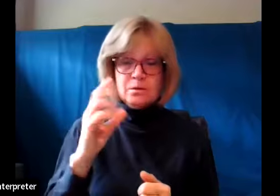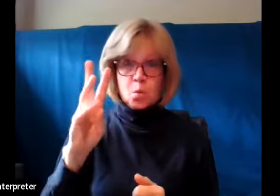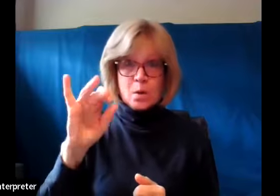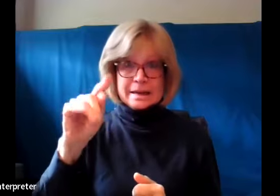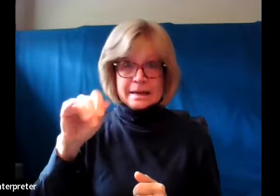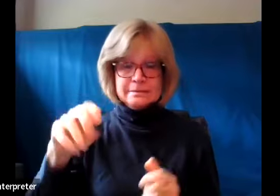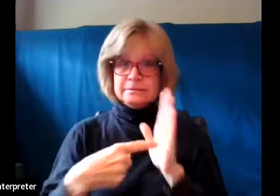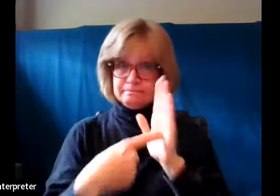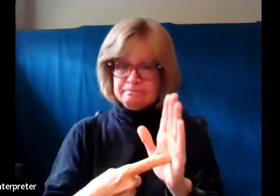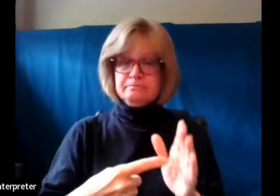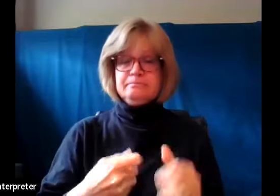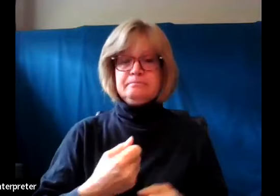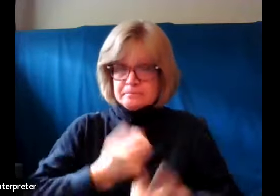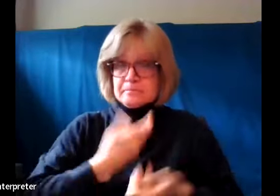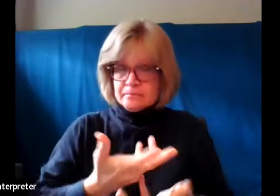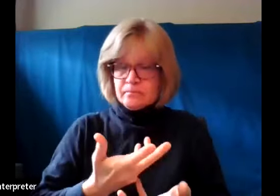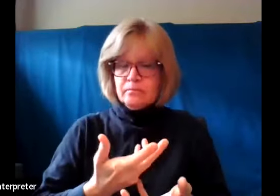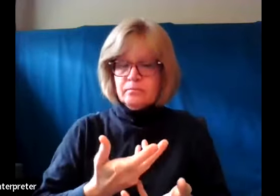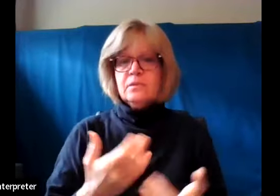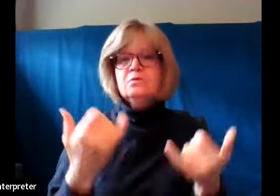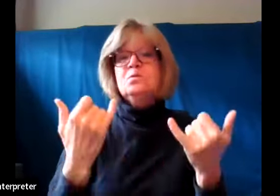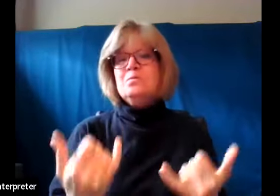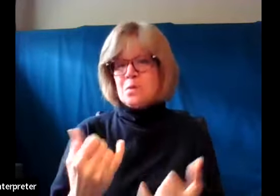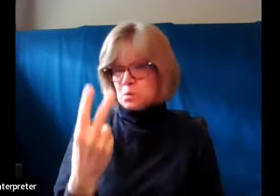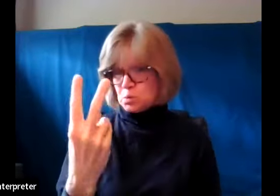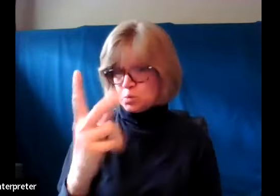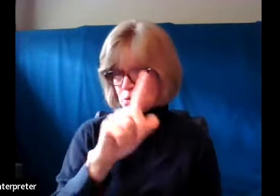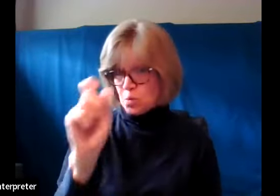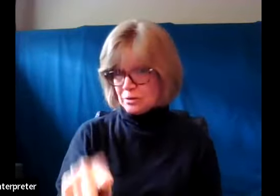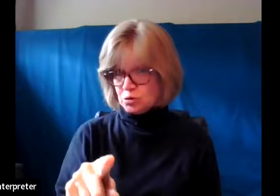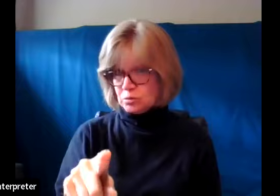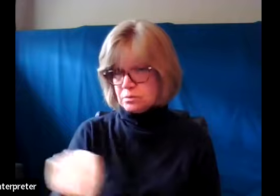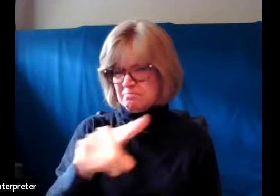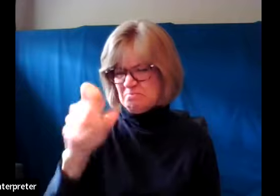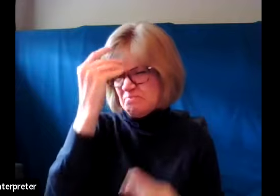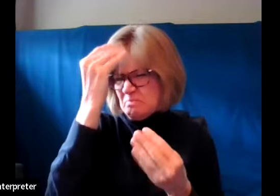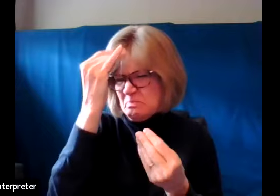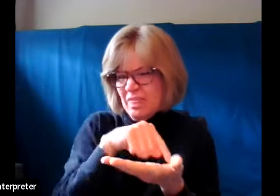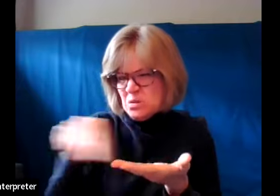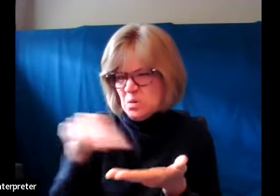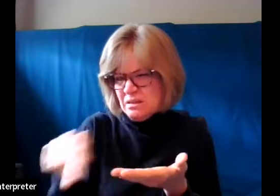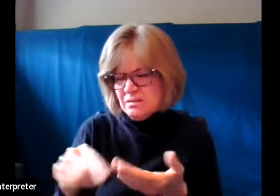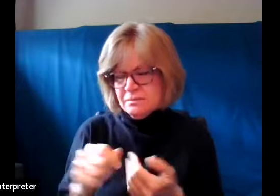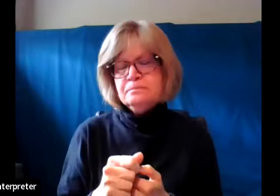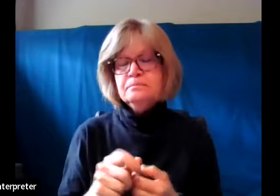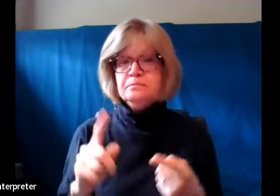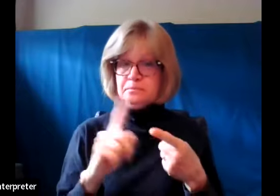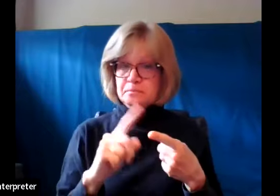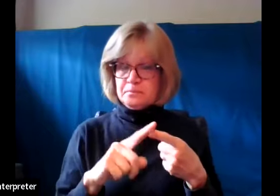And so today, I'm going to leave us with two questions to think about this week. One is,